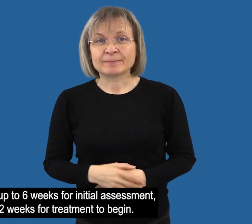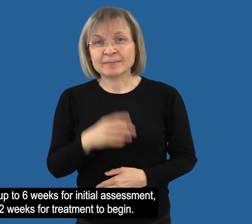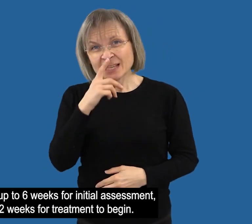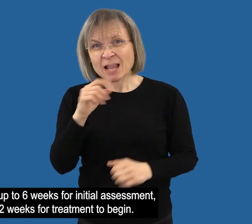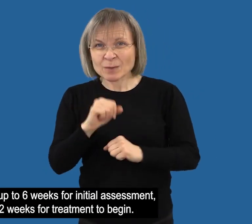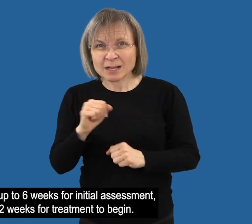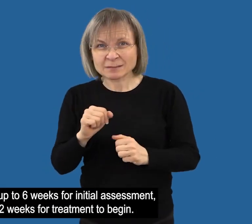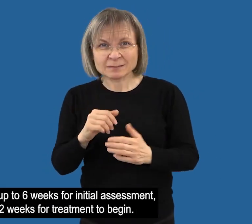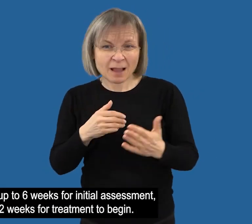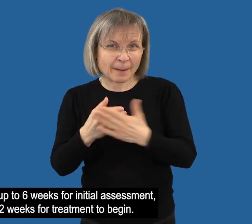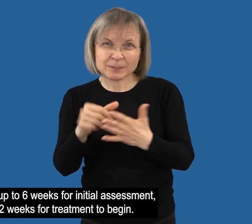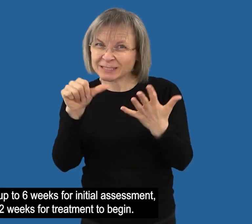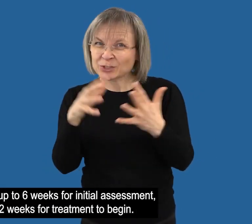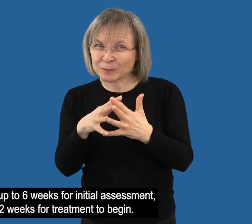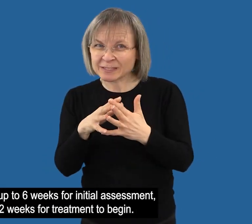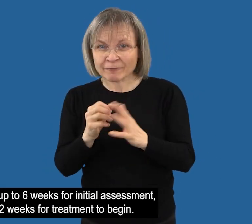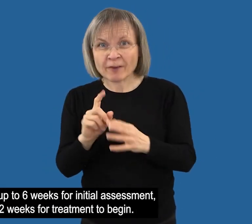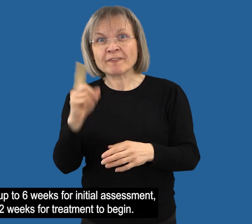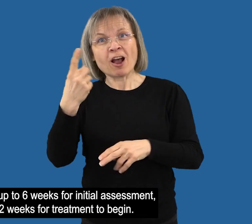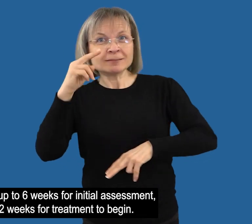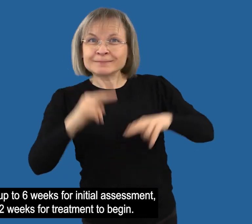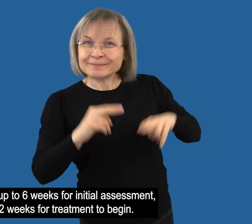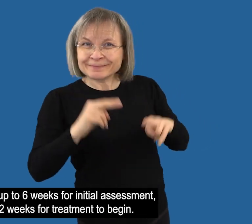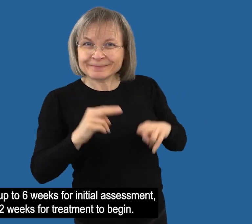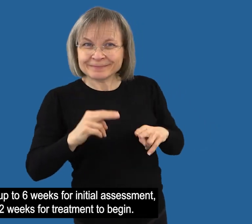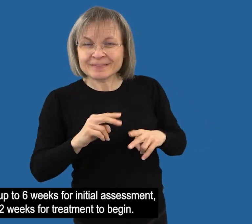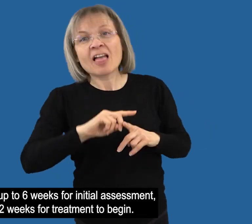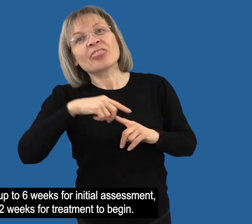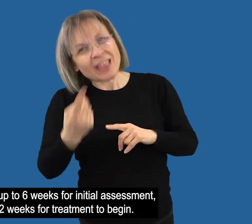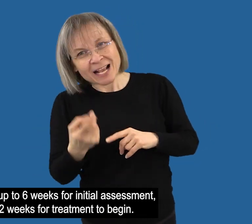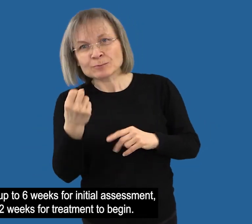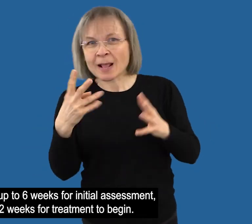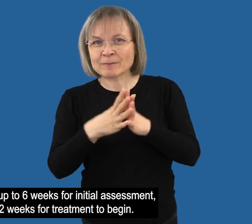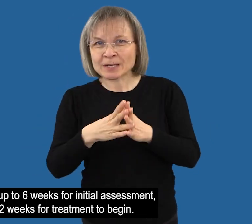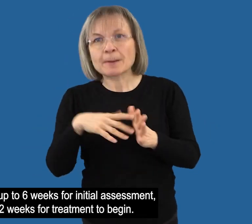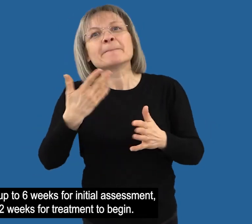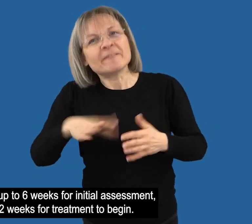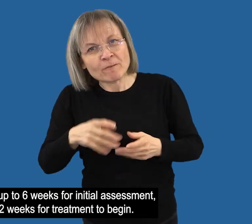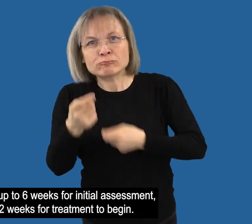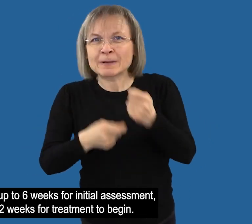It can take up to 6 weeks for initial assessment, then 12 weeks for treatment to begin